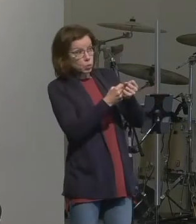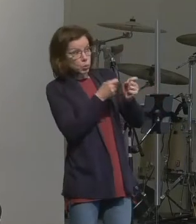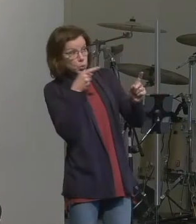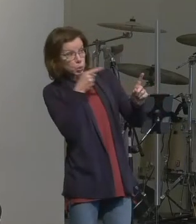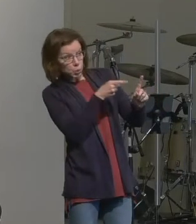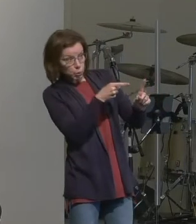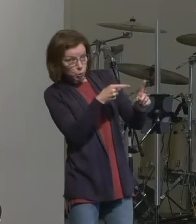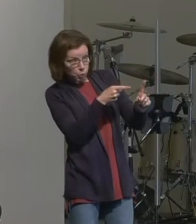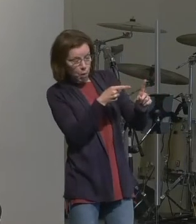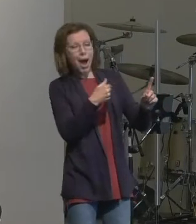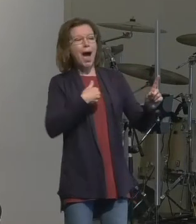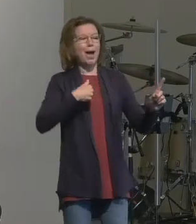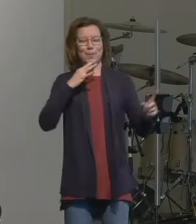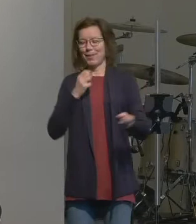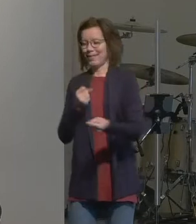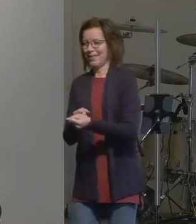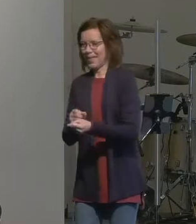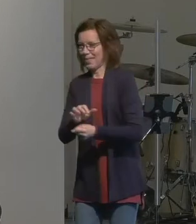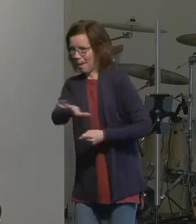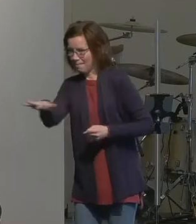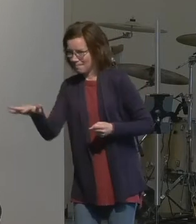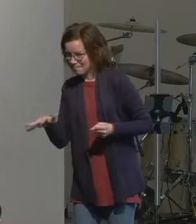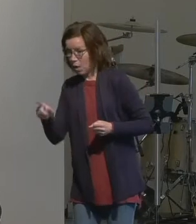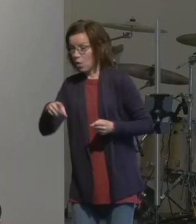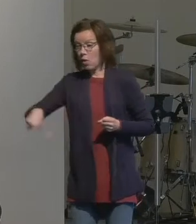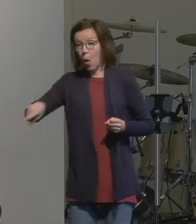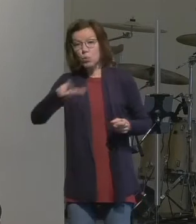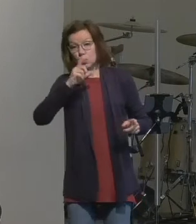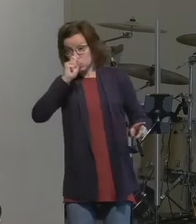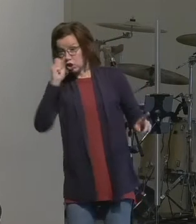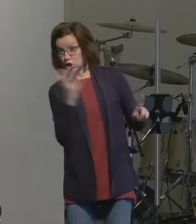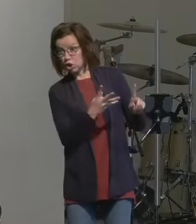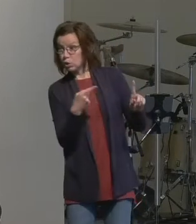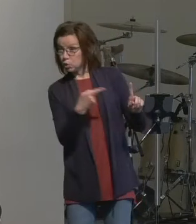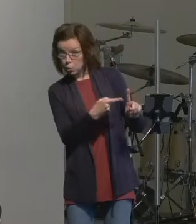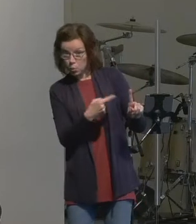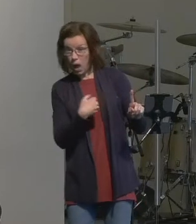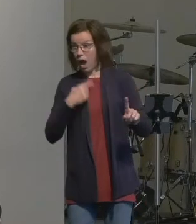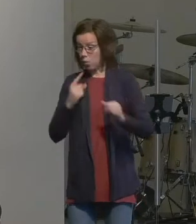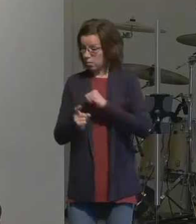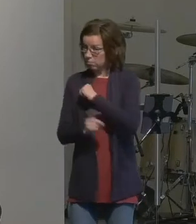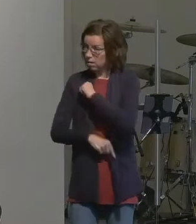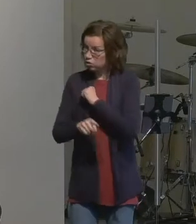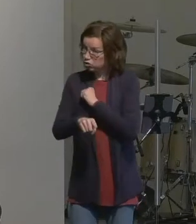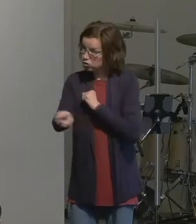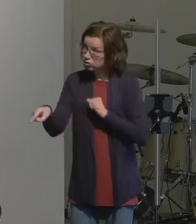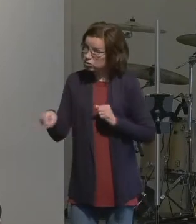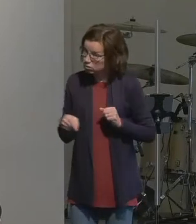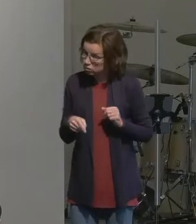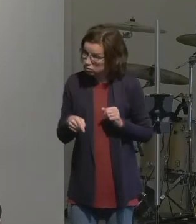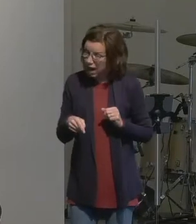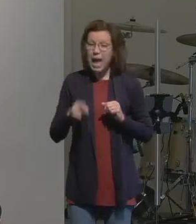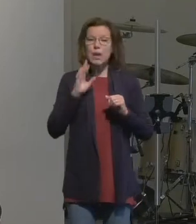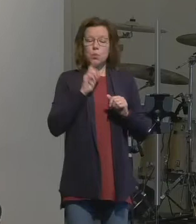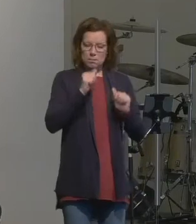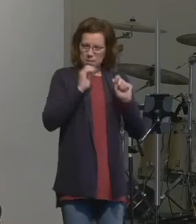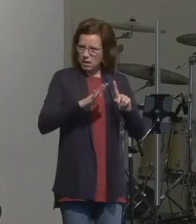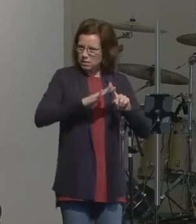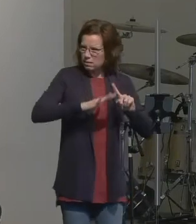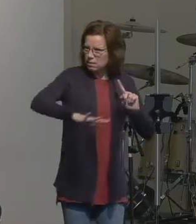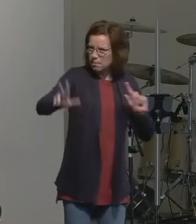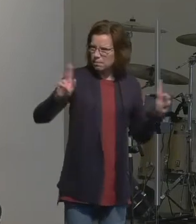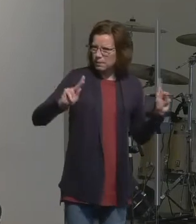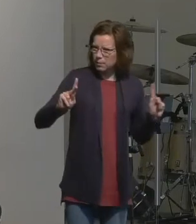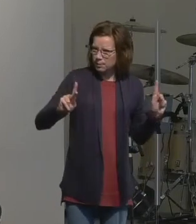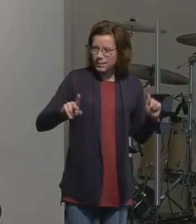dishonors you I will curse and in you all the families of the world or the earth shall be blessed I think it's the New King James Version makes